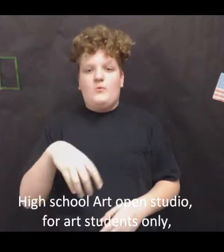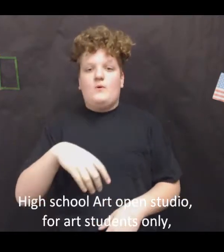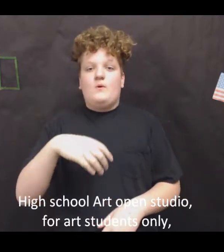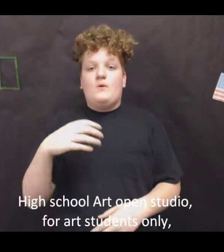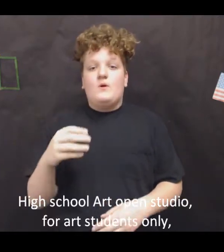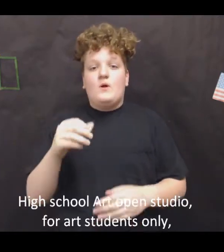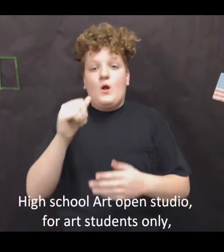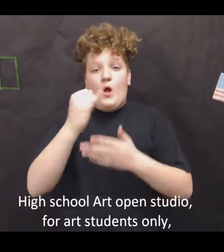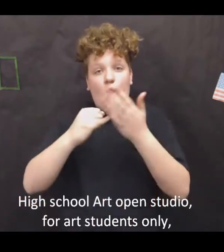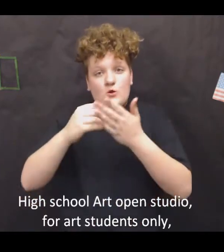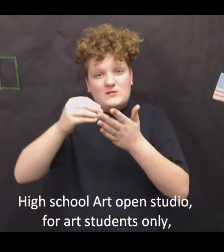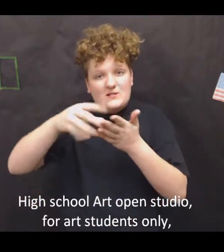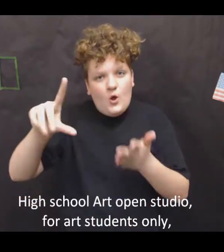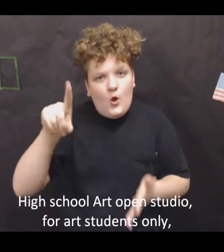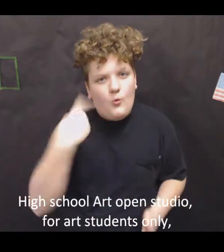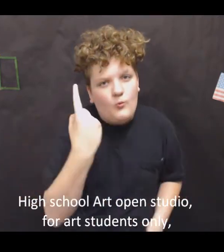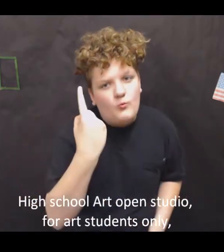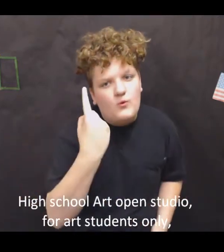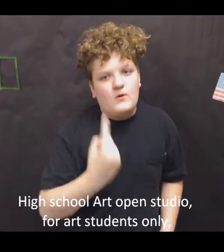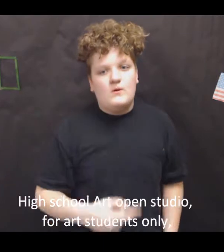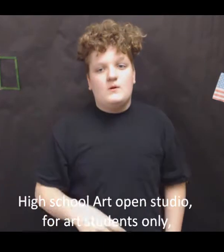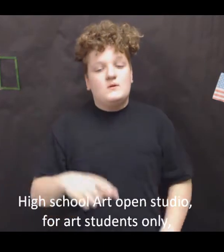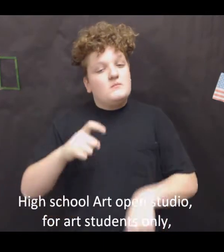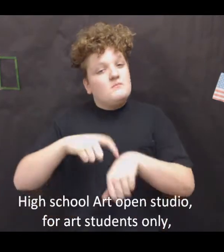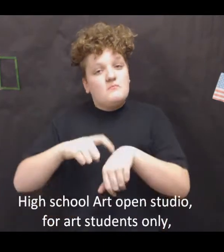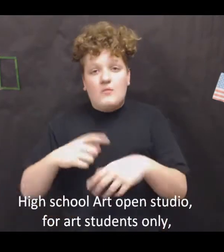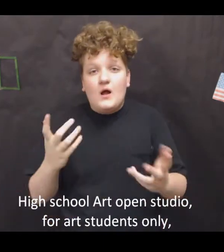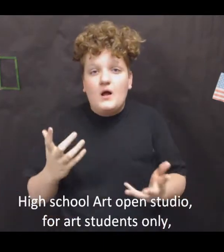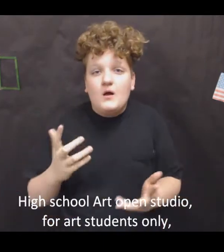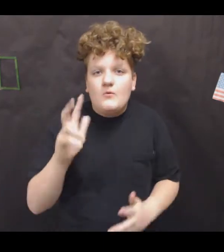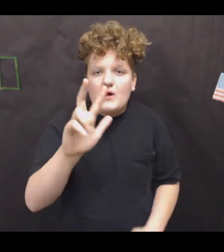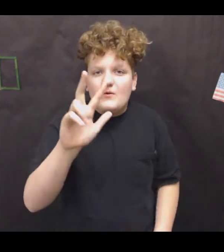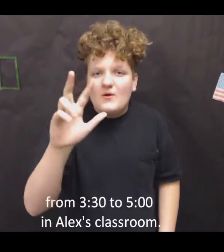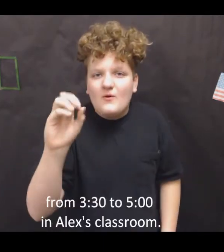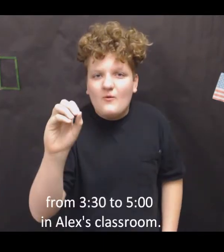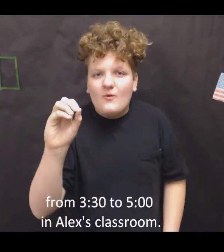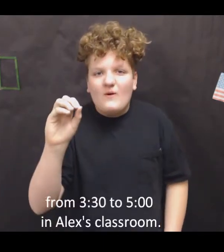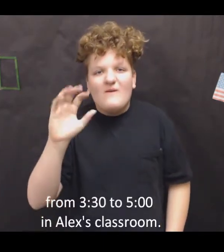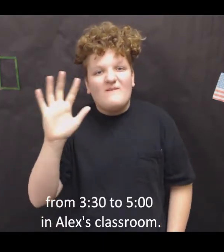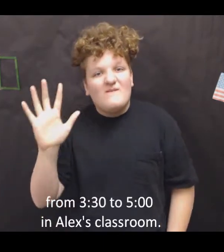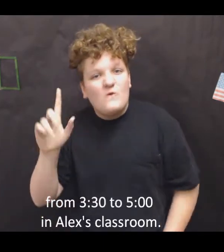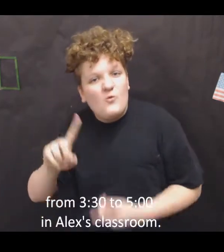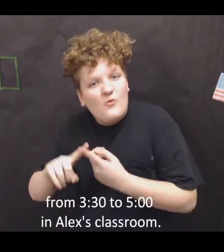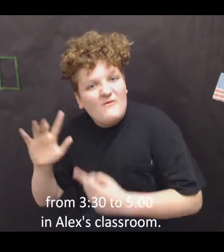for art students only from 3.30 to 5'clock